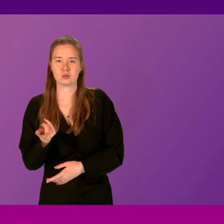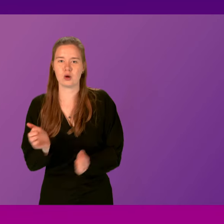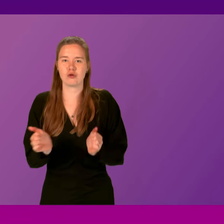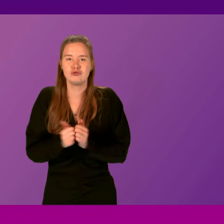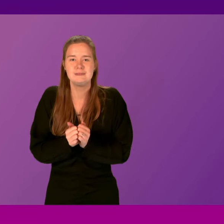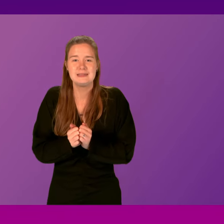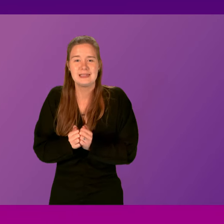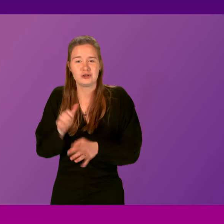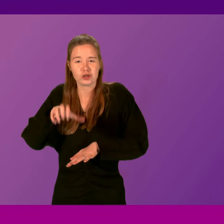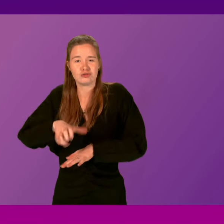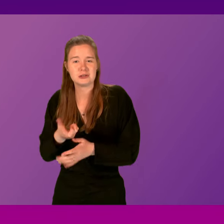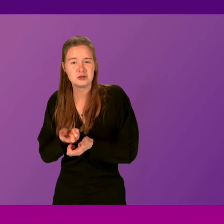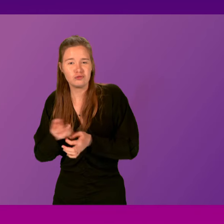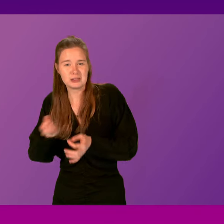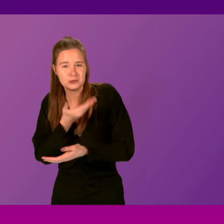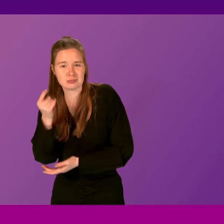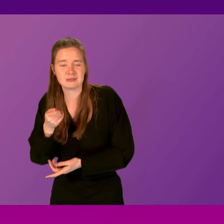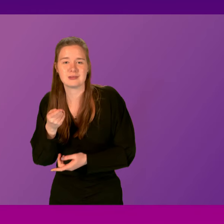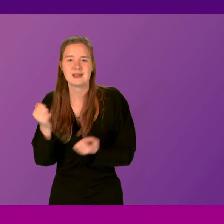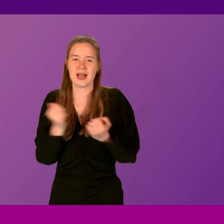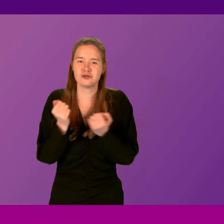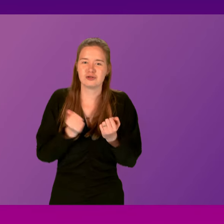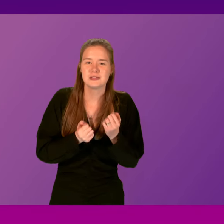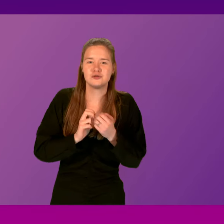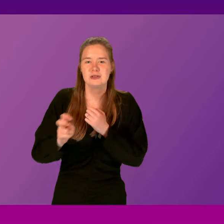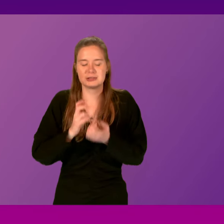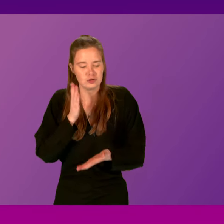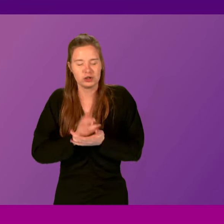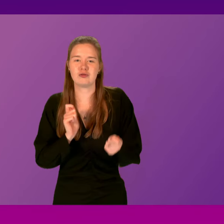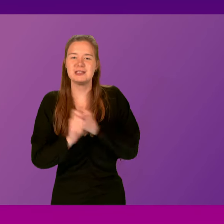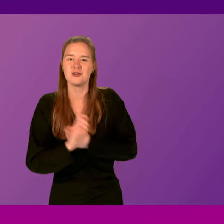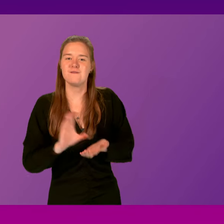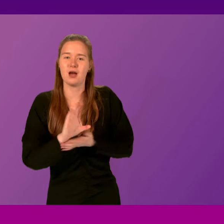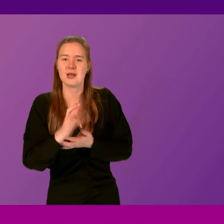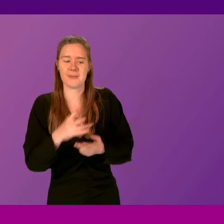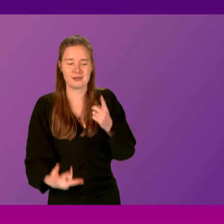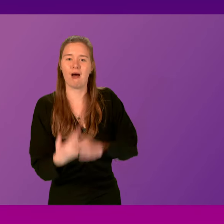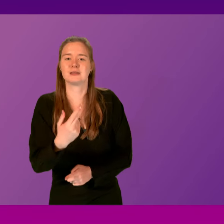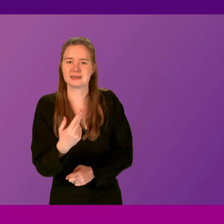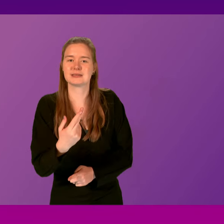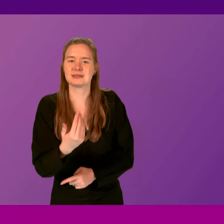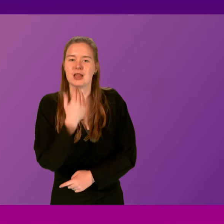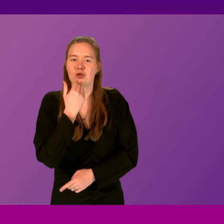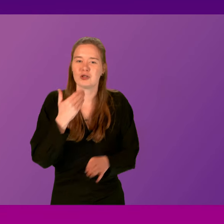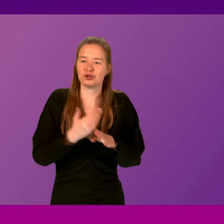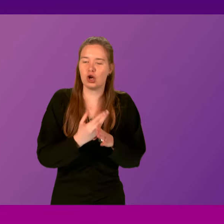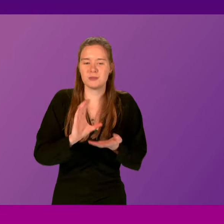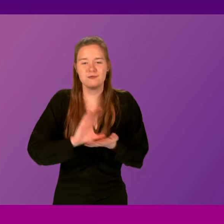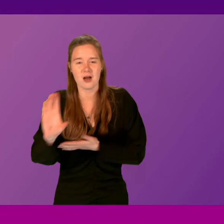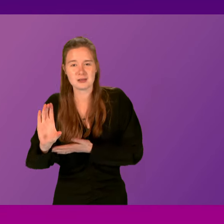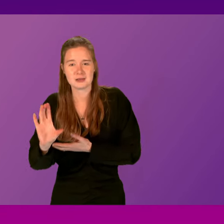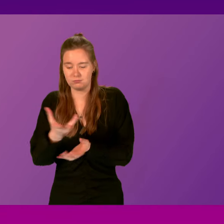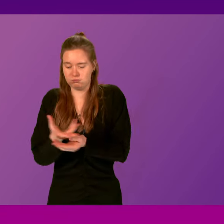strategy. And there are cuts to the energy transition. The just transition fund has been significantly cut. The green jobs fund has gone